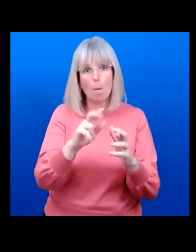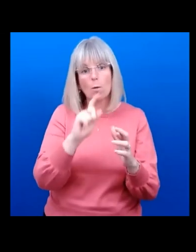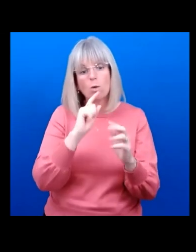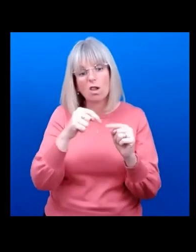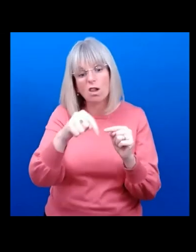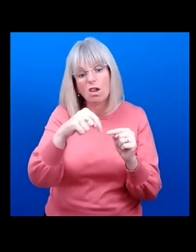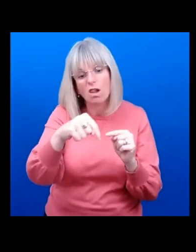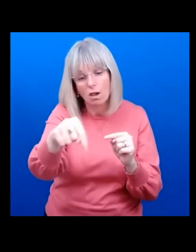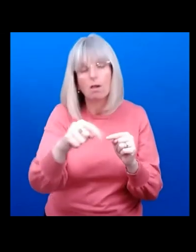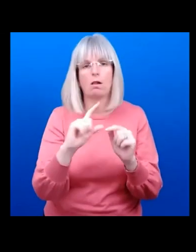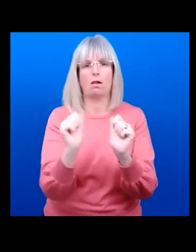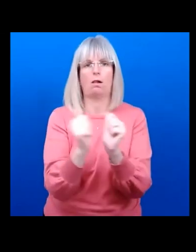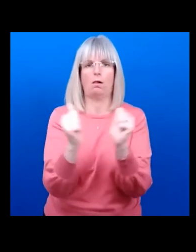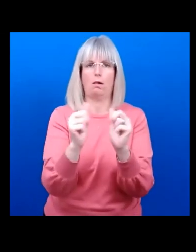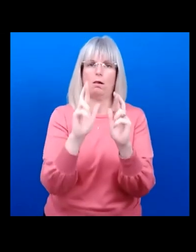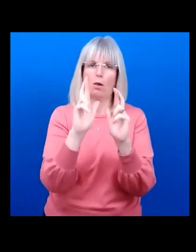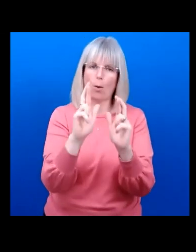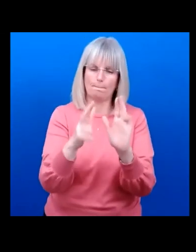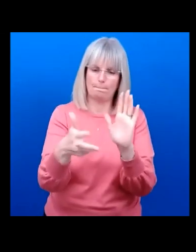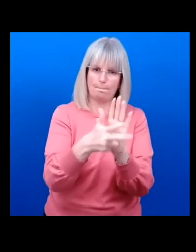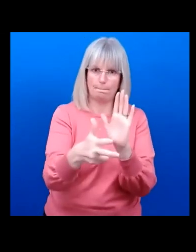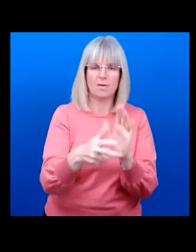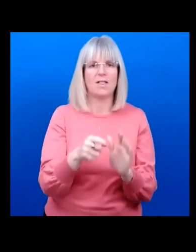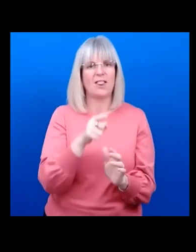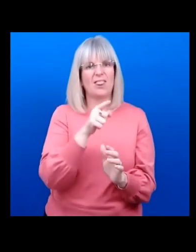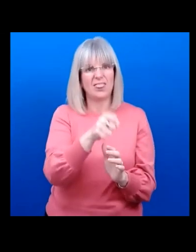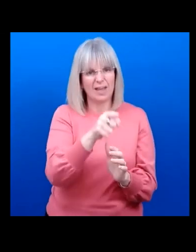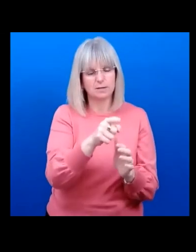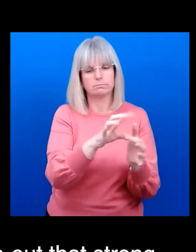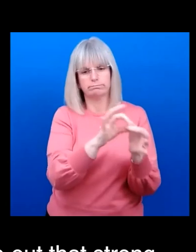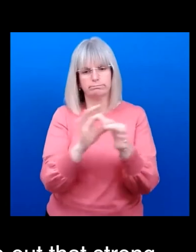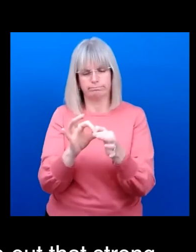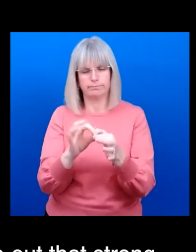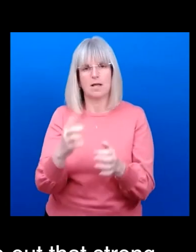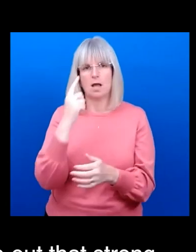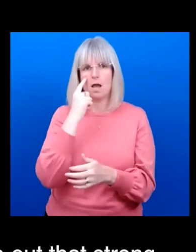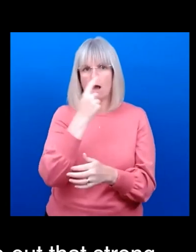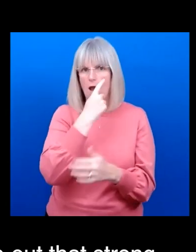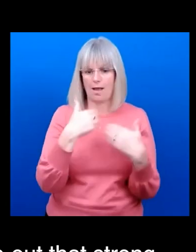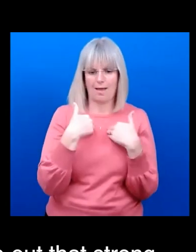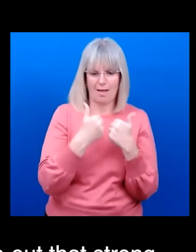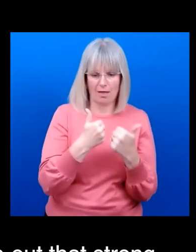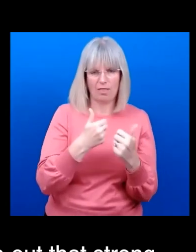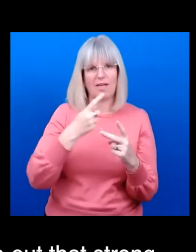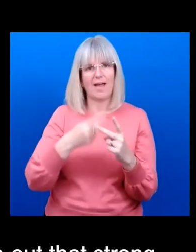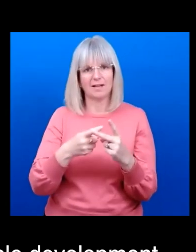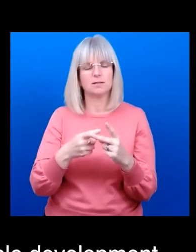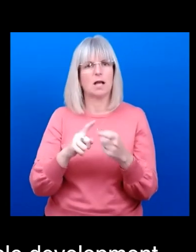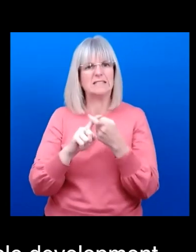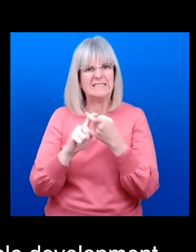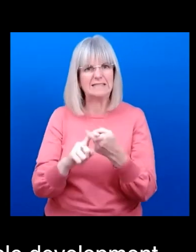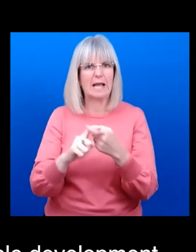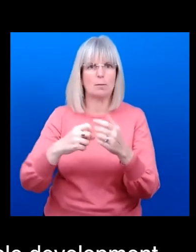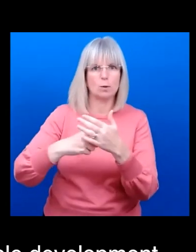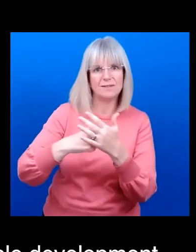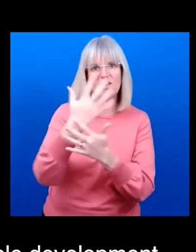resolution really draws out that strong connection between eye health and achieving the sustainable development goals. So I'd